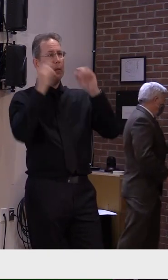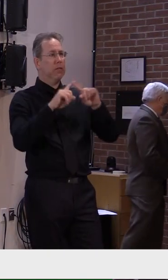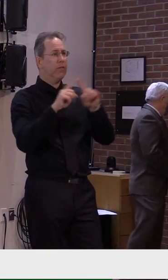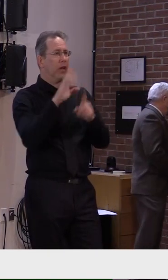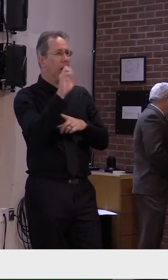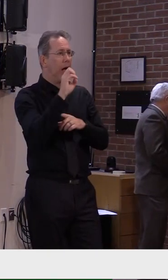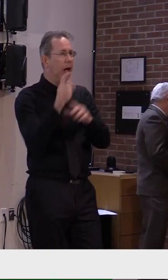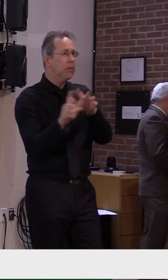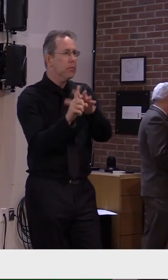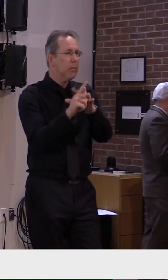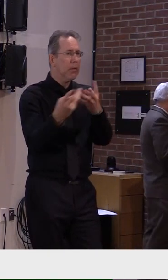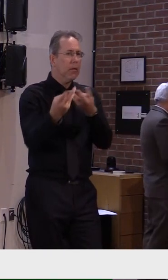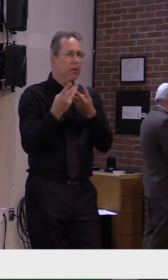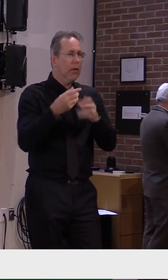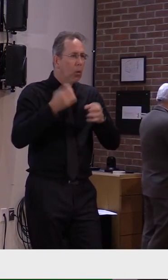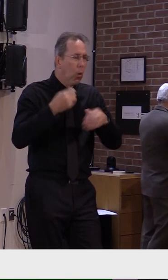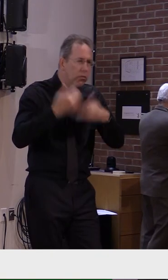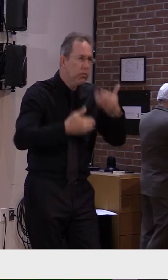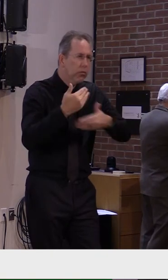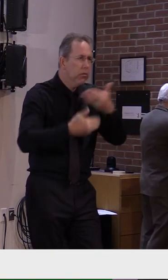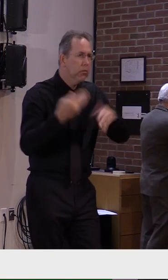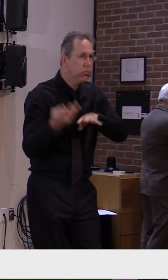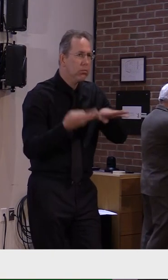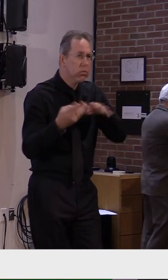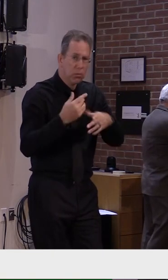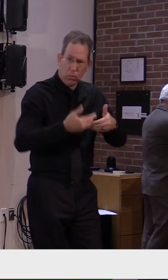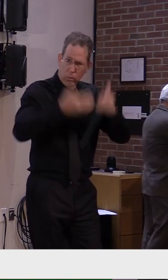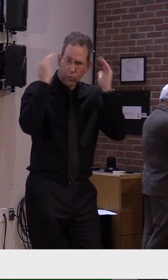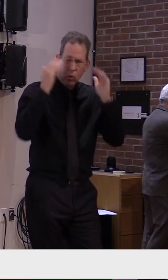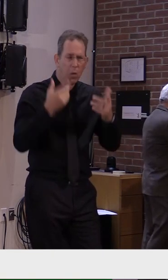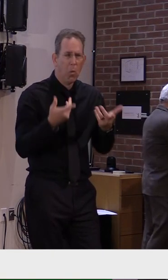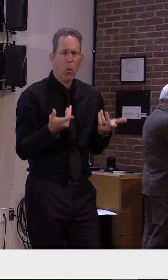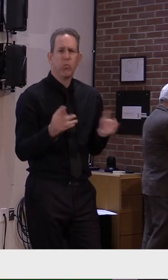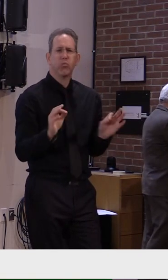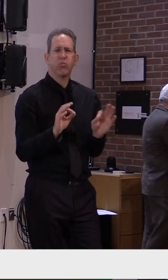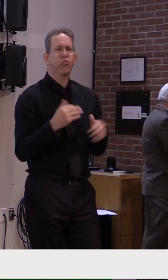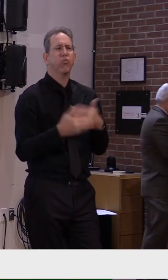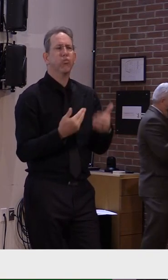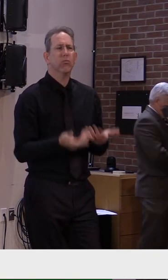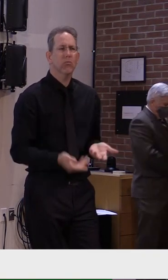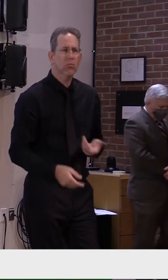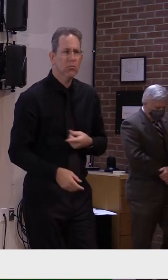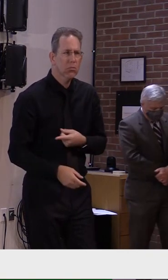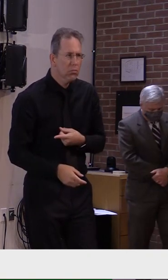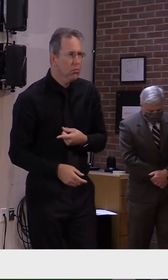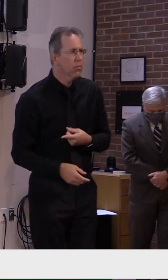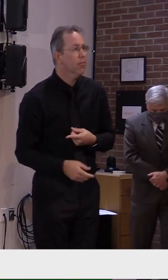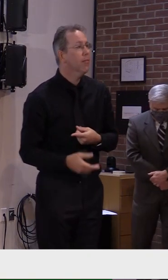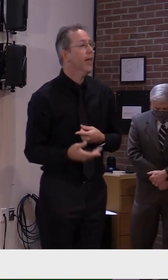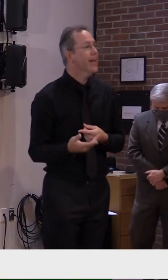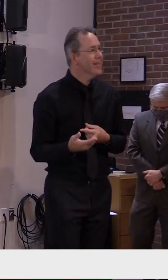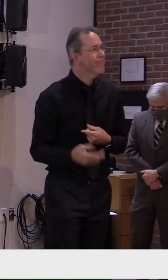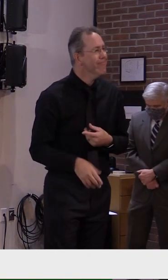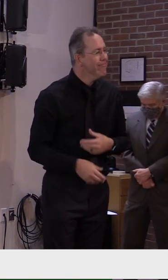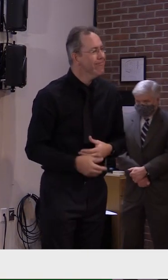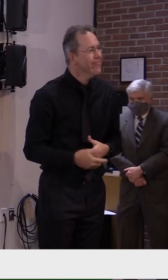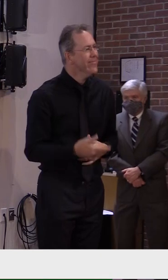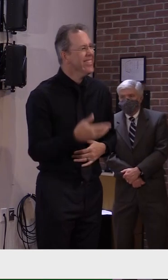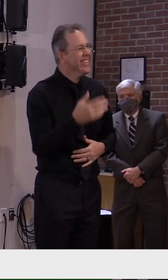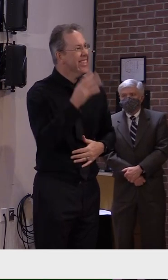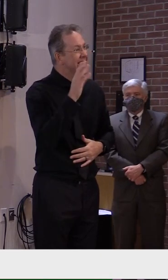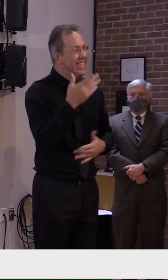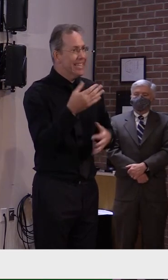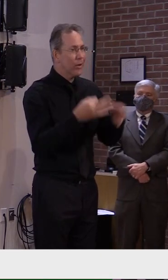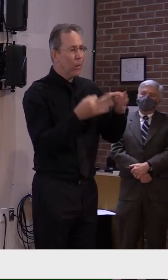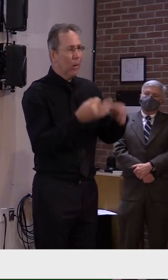reality right now, and it's not safe to get people together. It's the want versus need scenario all over again. And